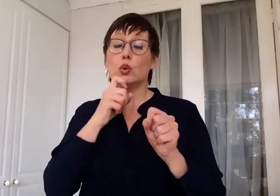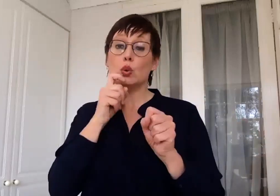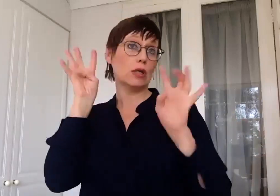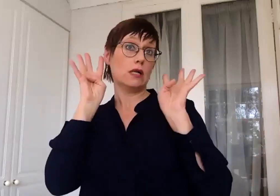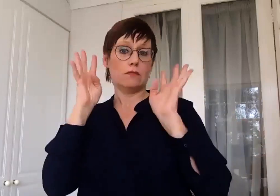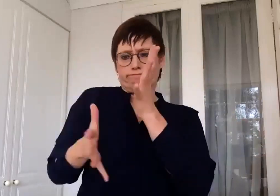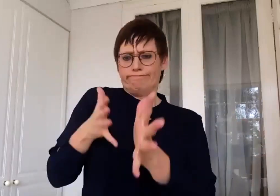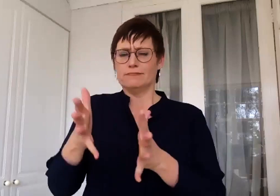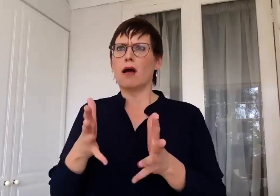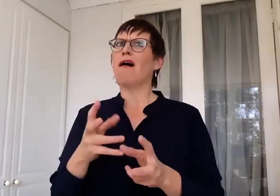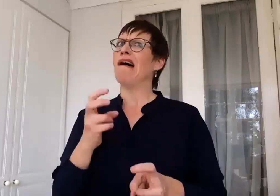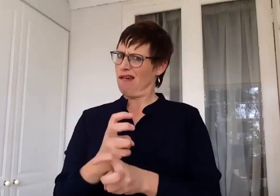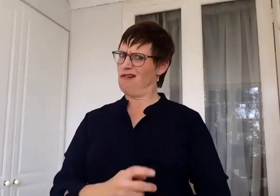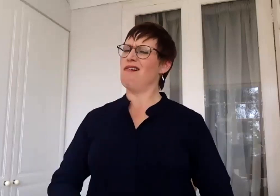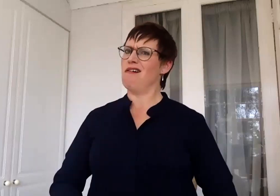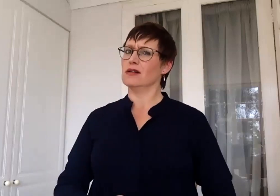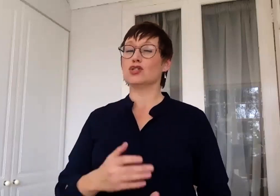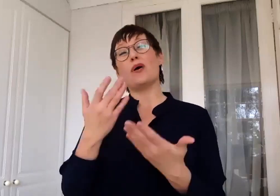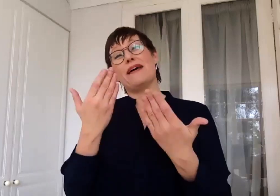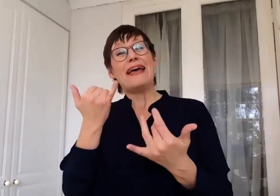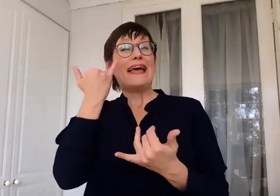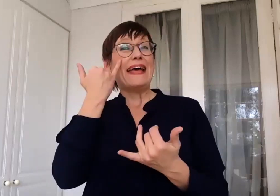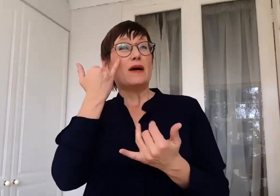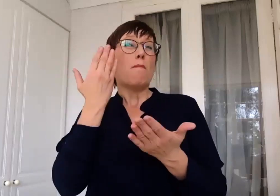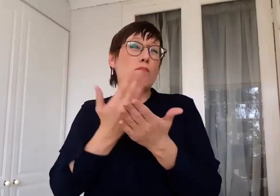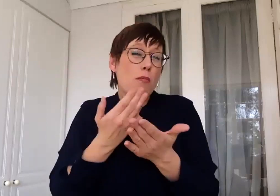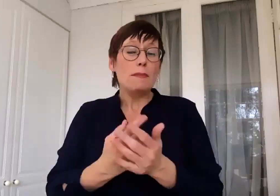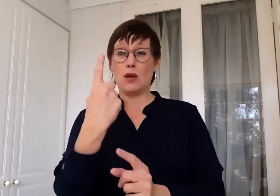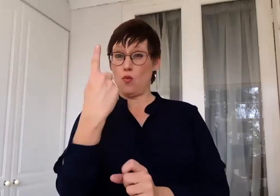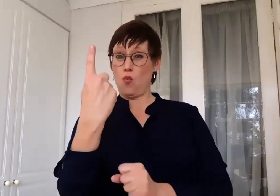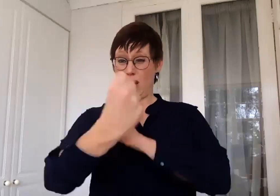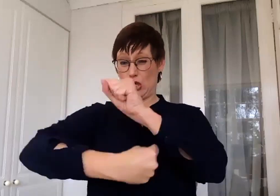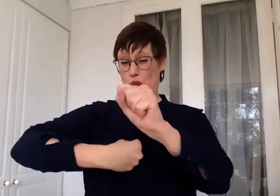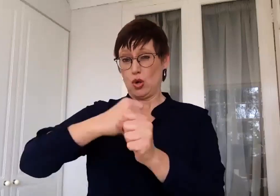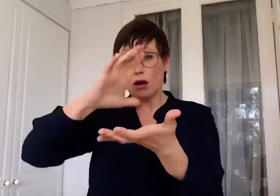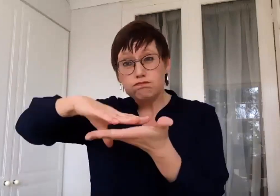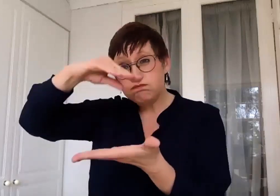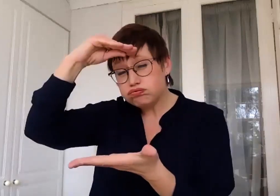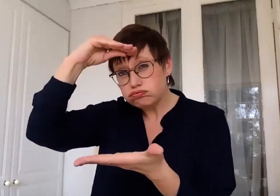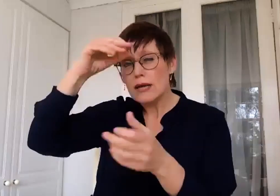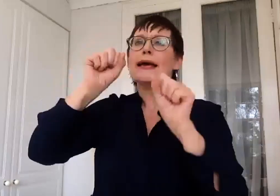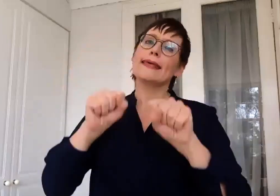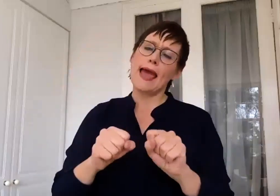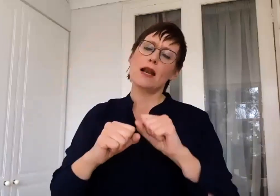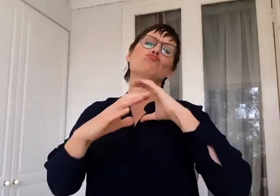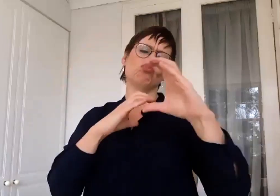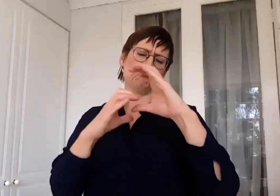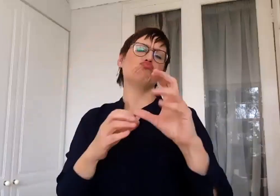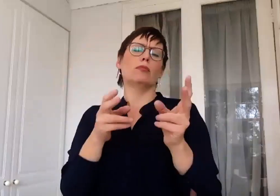typically a person would take one year to become conversationally adept, but two to three years to really learn the